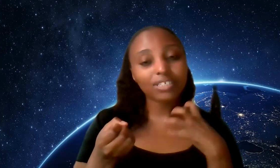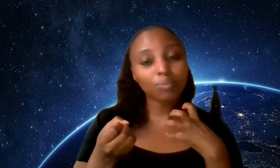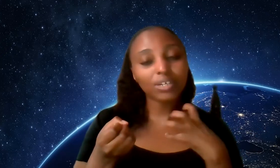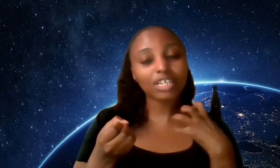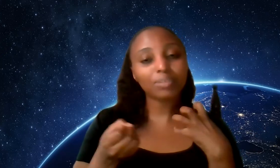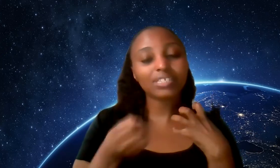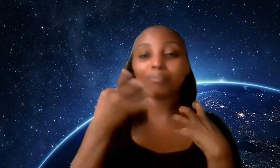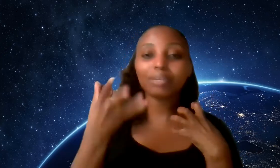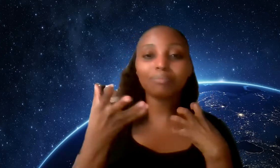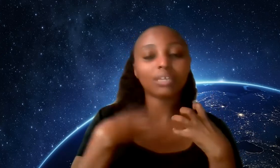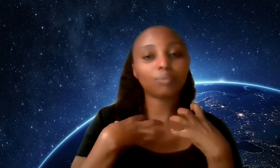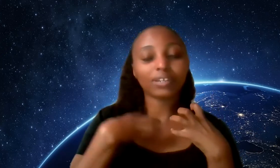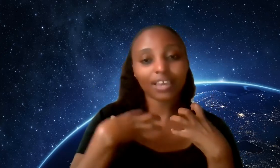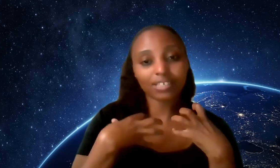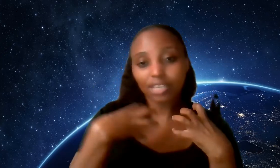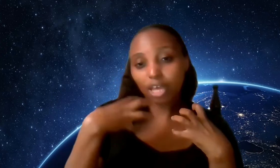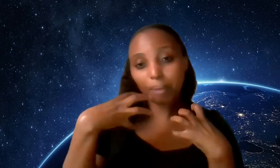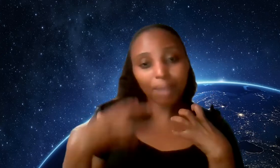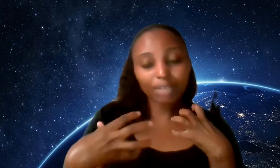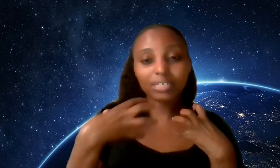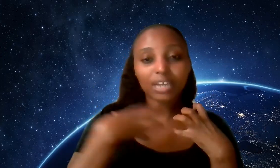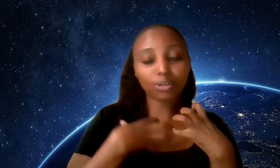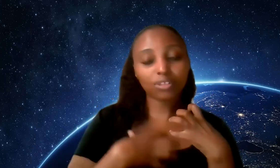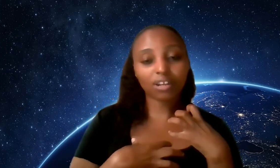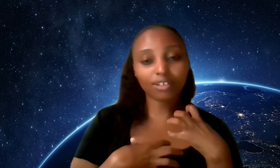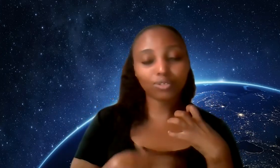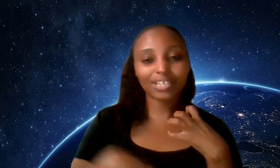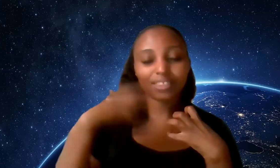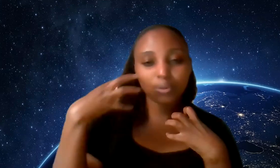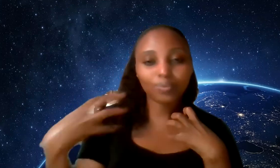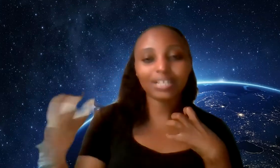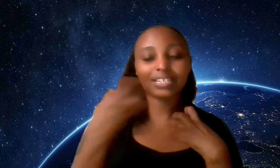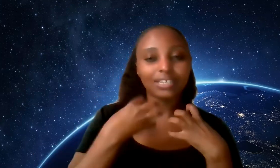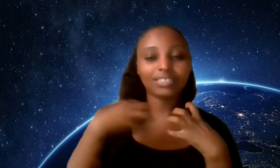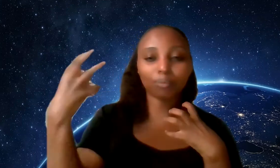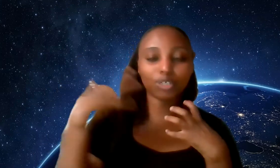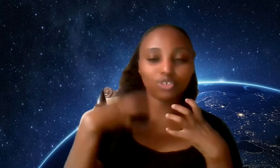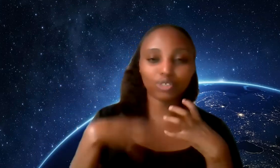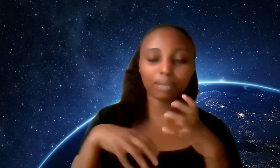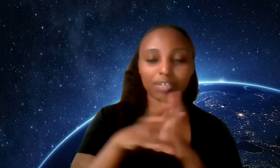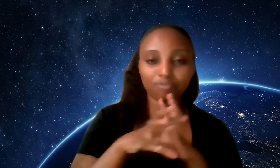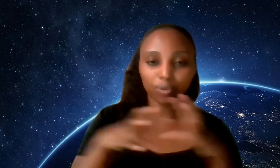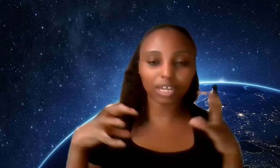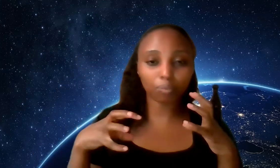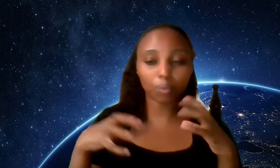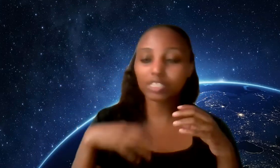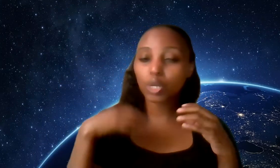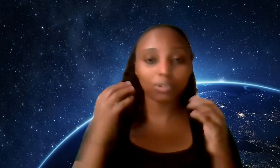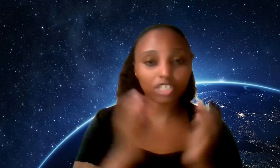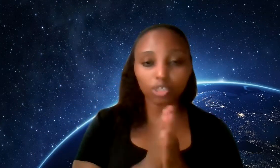someone it means that maybe someone yes might be down on their luck today and they really need someone to just step in for that moment which is